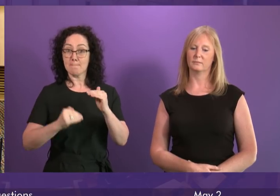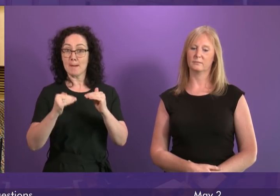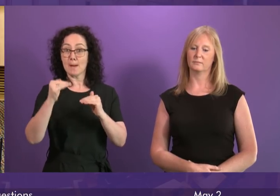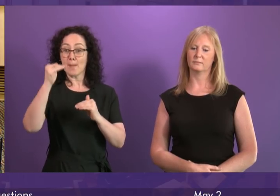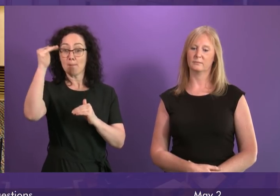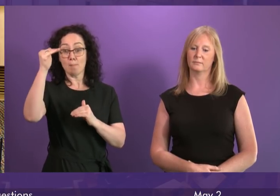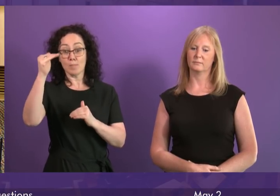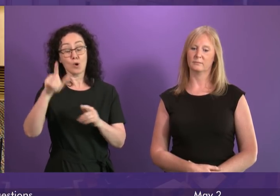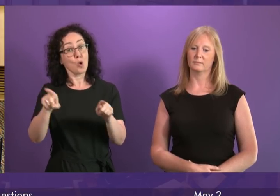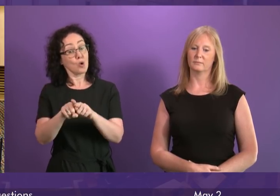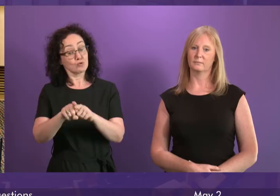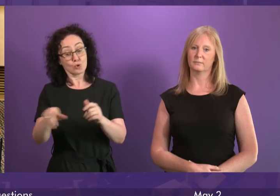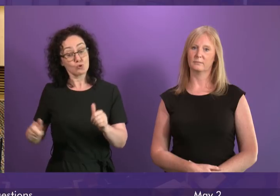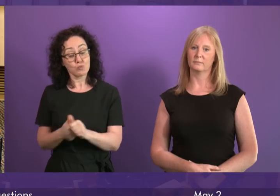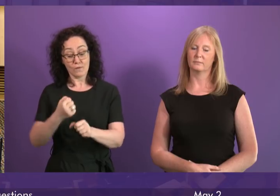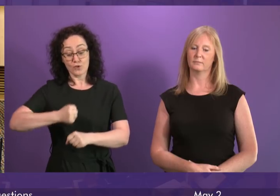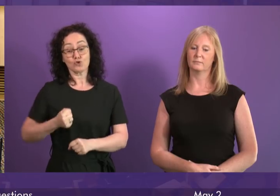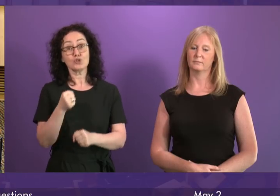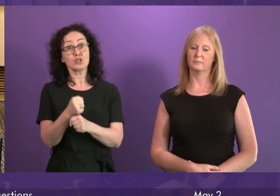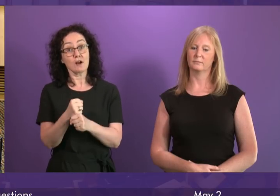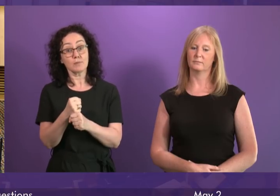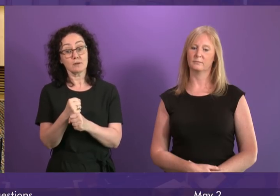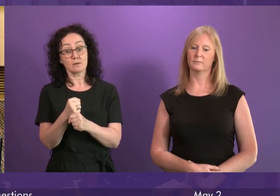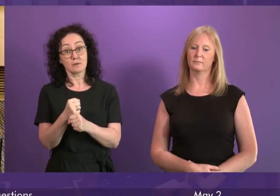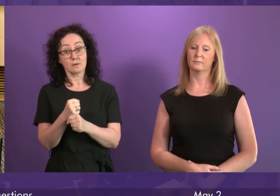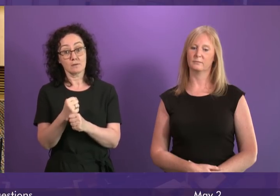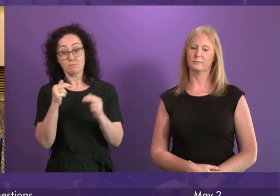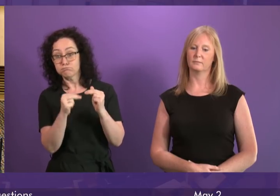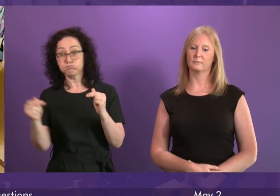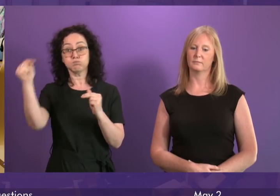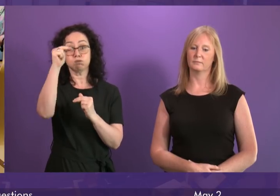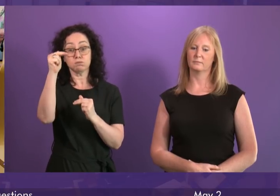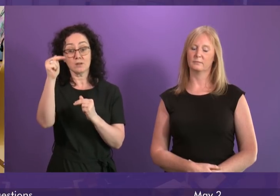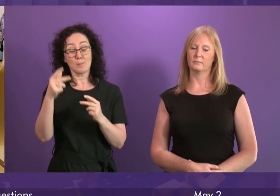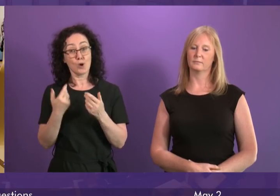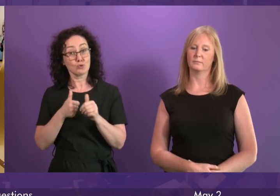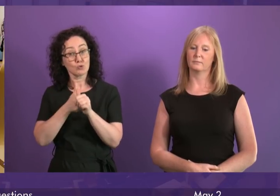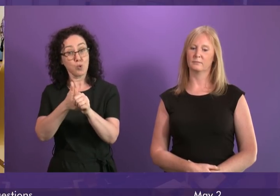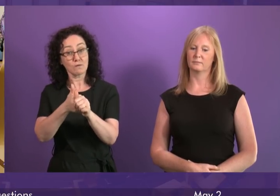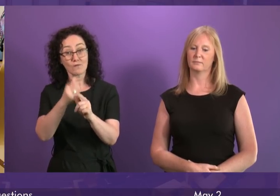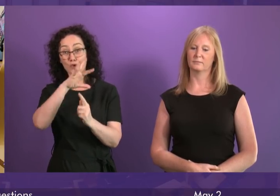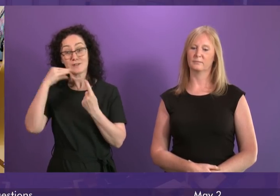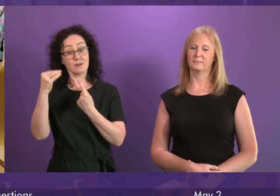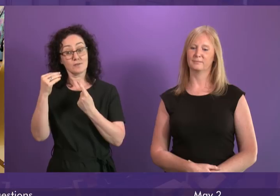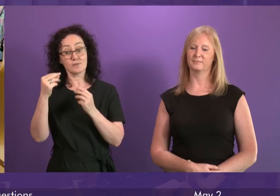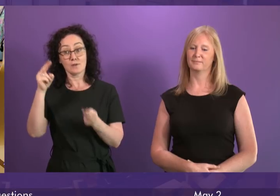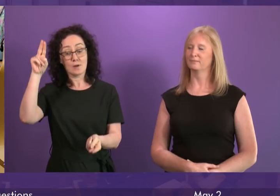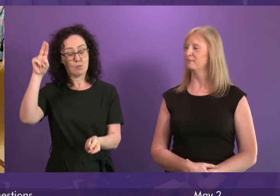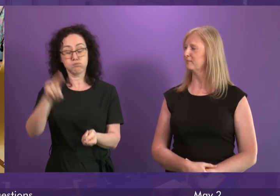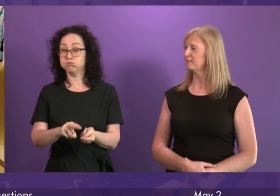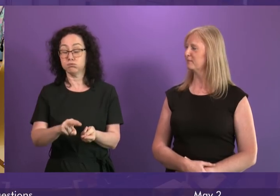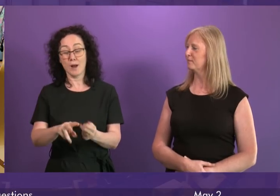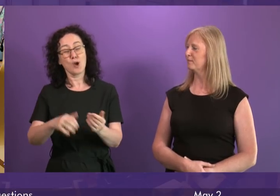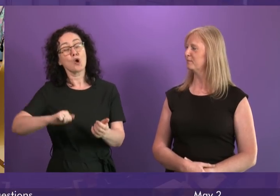And it's why we see support for the Scottish Conservatives starting to go through the floor. Because people in Scotland know that the time